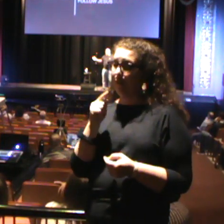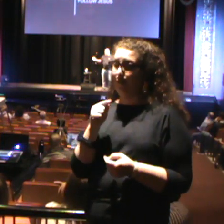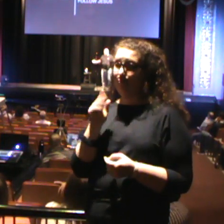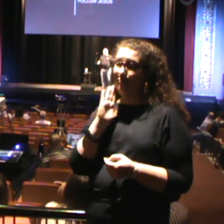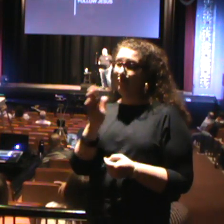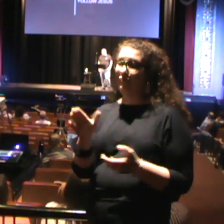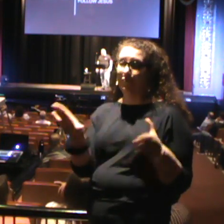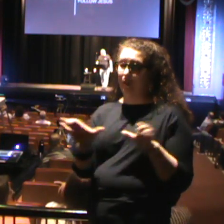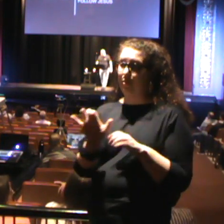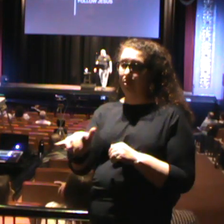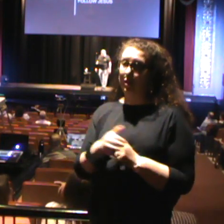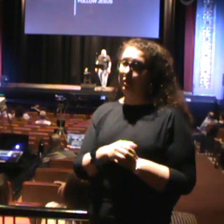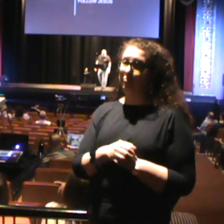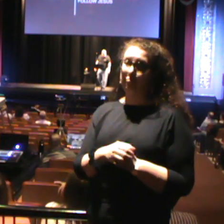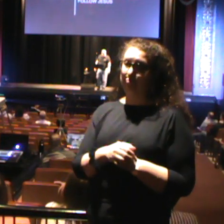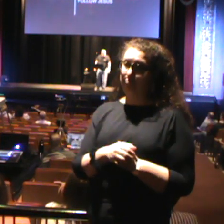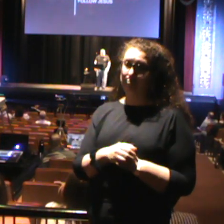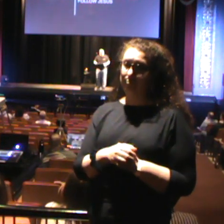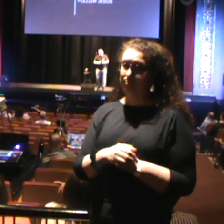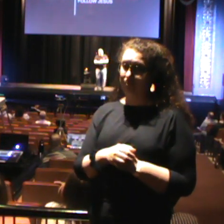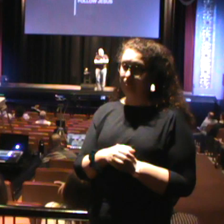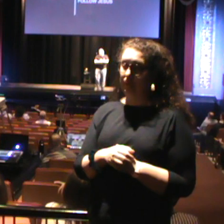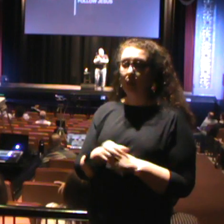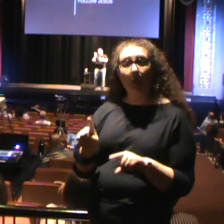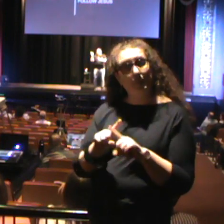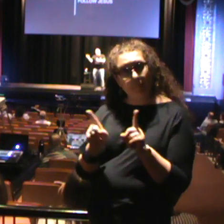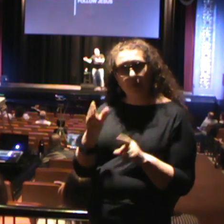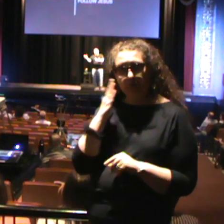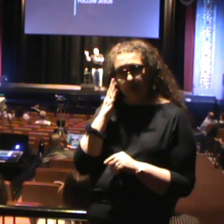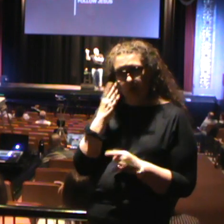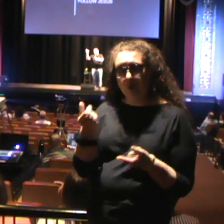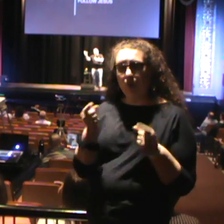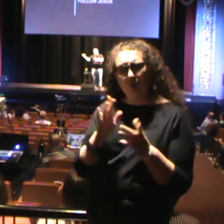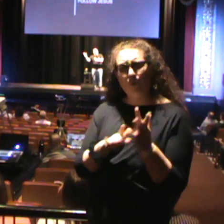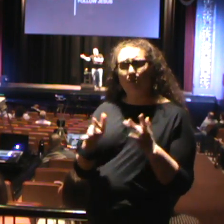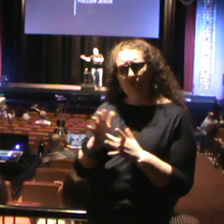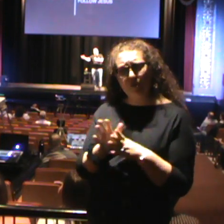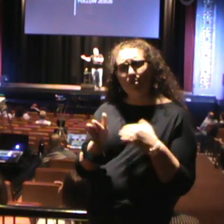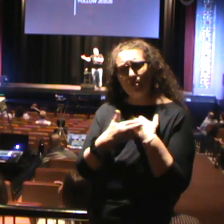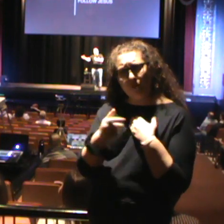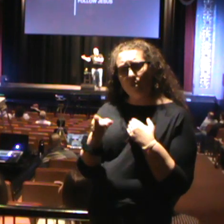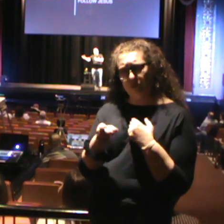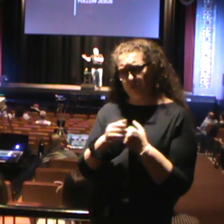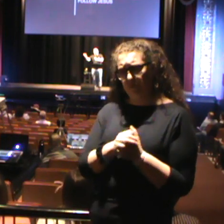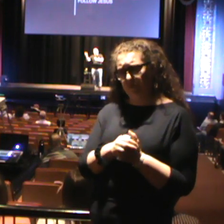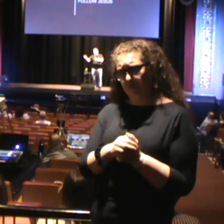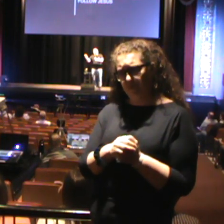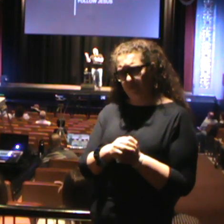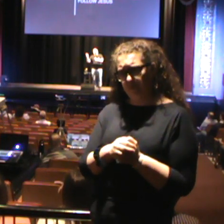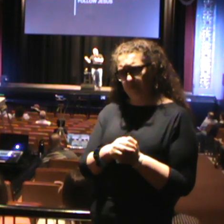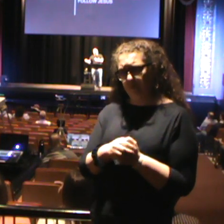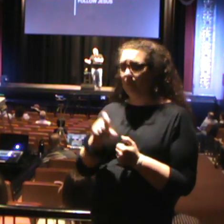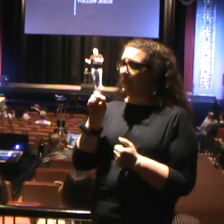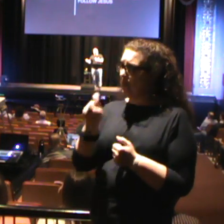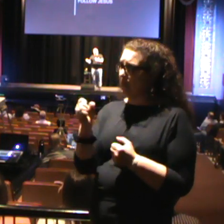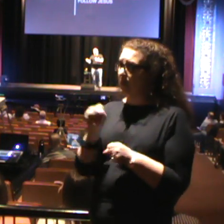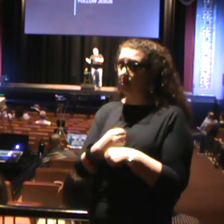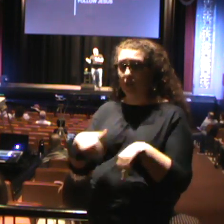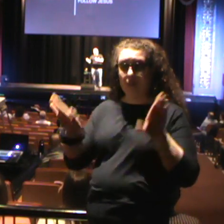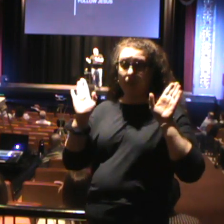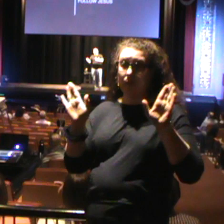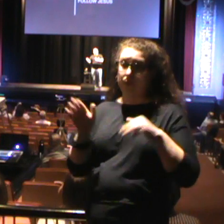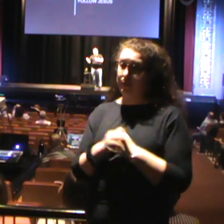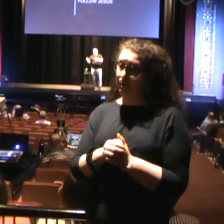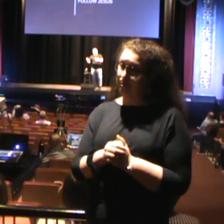clue that I would come and do something like this. But you know what? When Jesus calls you, you've got to make a sacrifice.